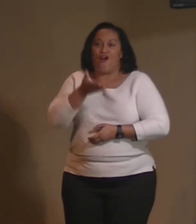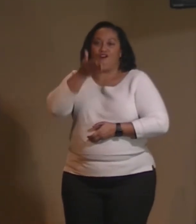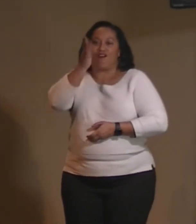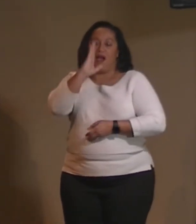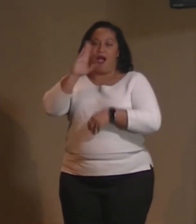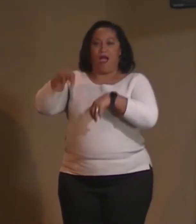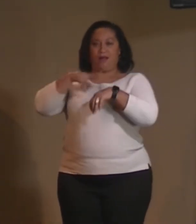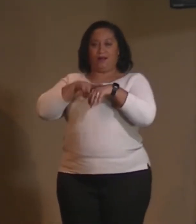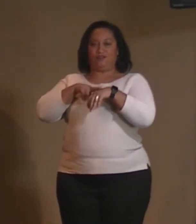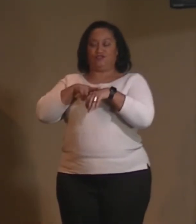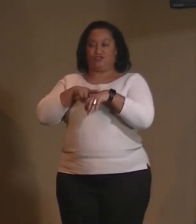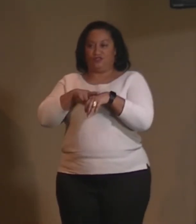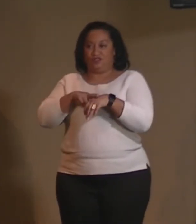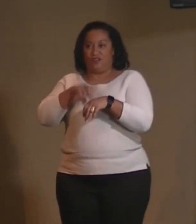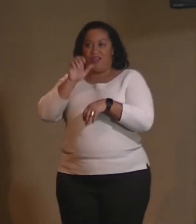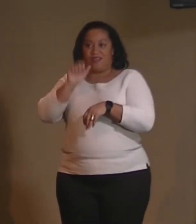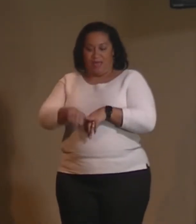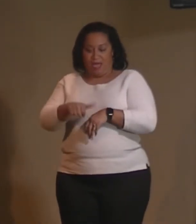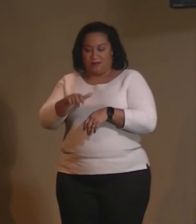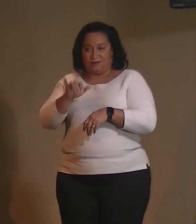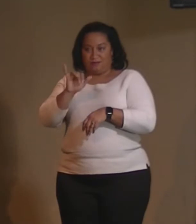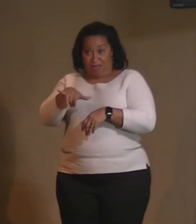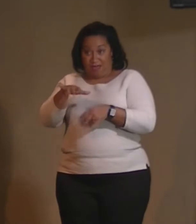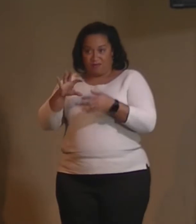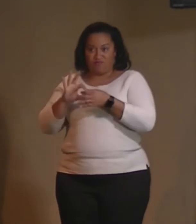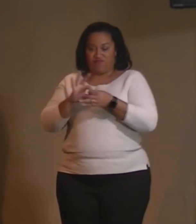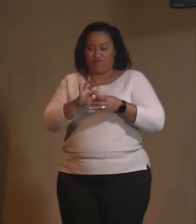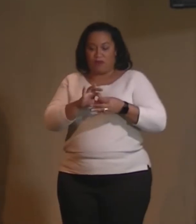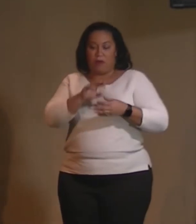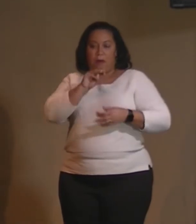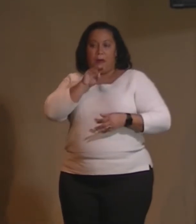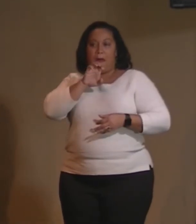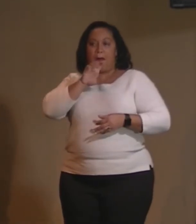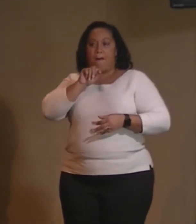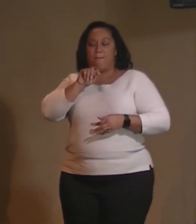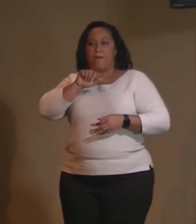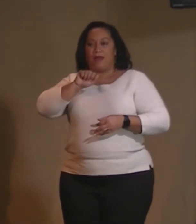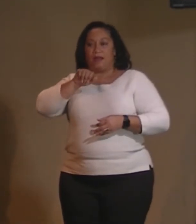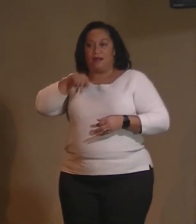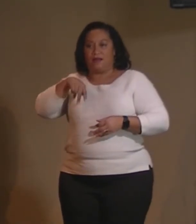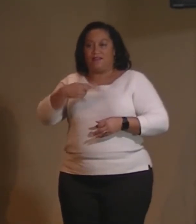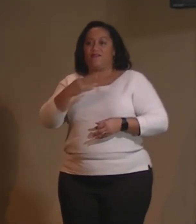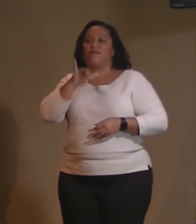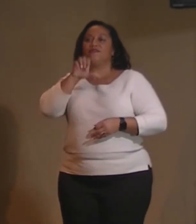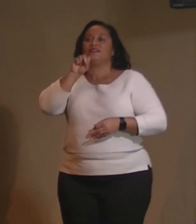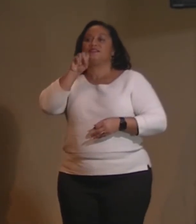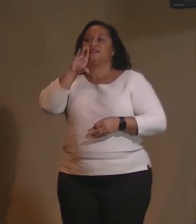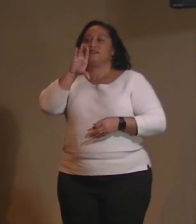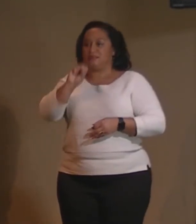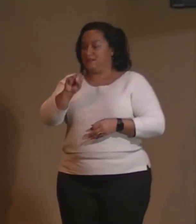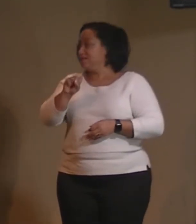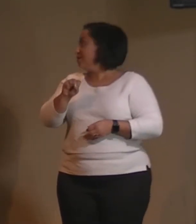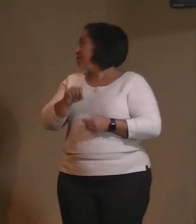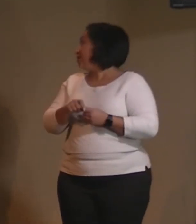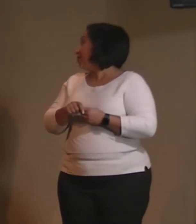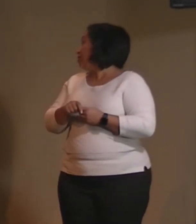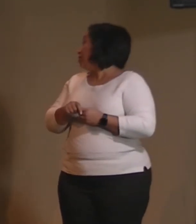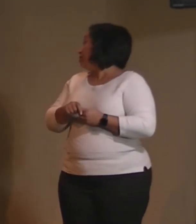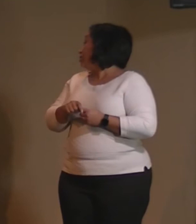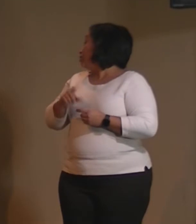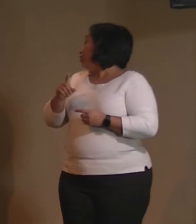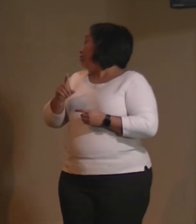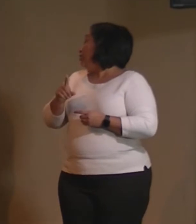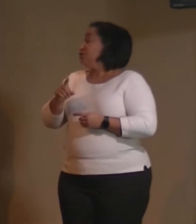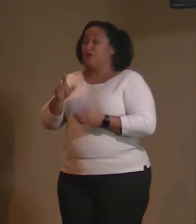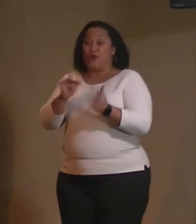metaphysics is about. Goes on to say, Each of us doing what Yeshua, Jesus, suggested we do with